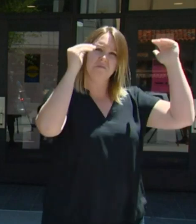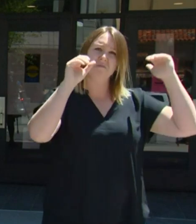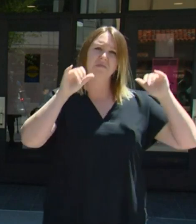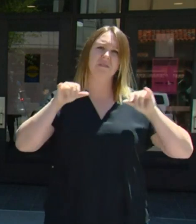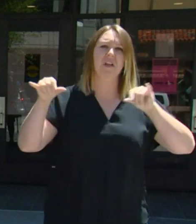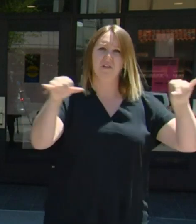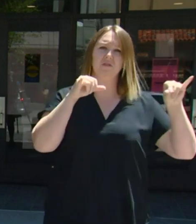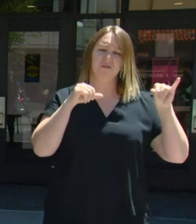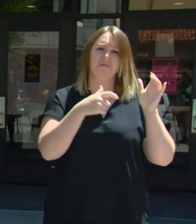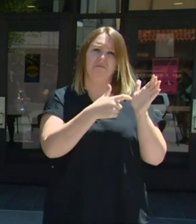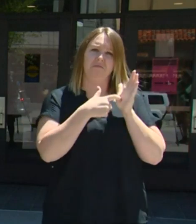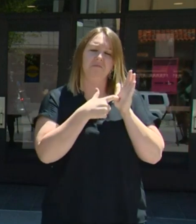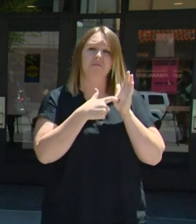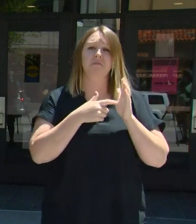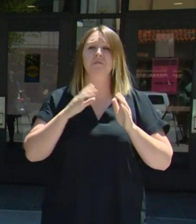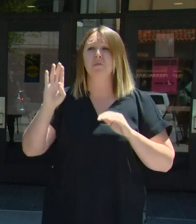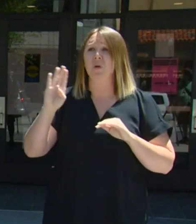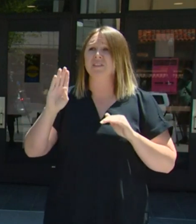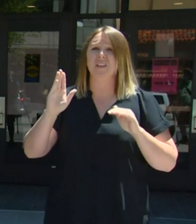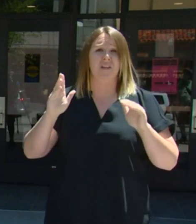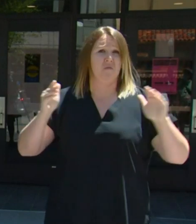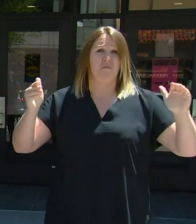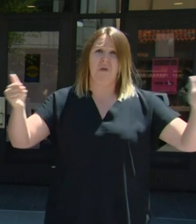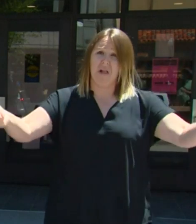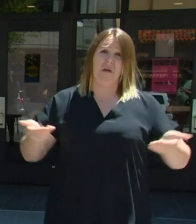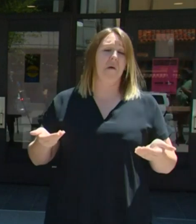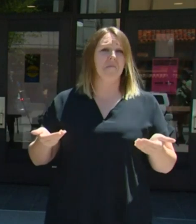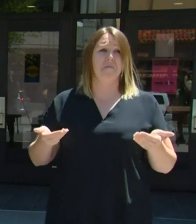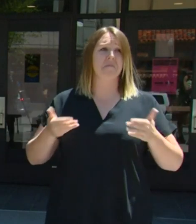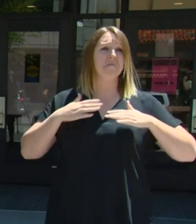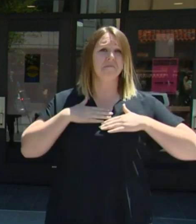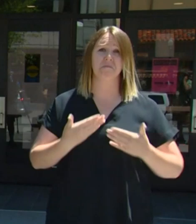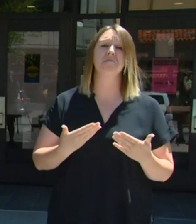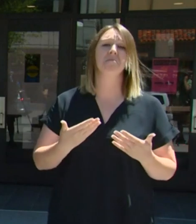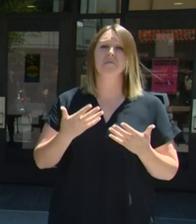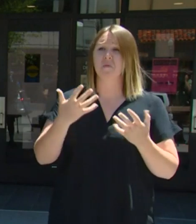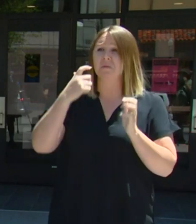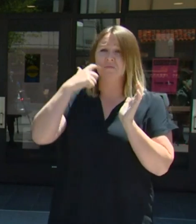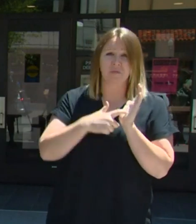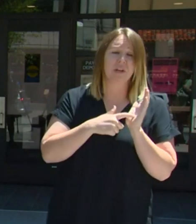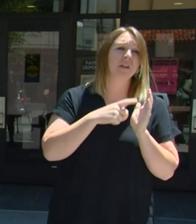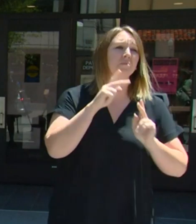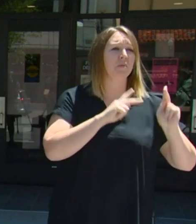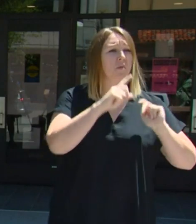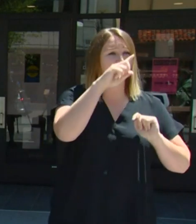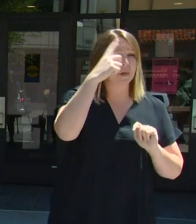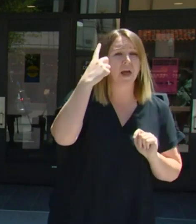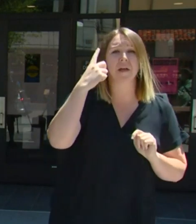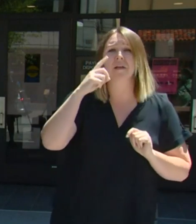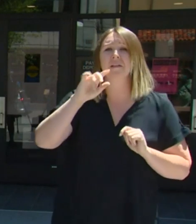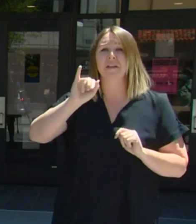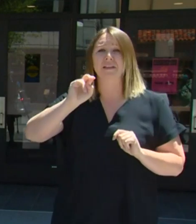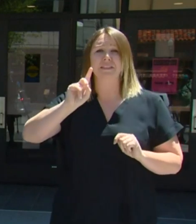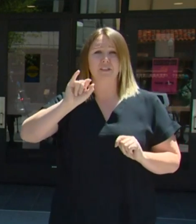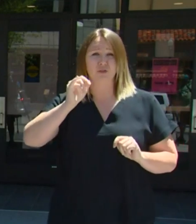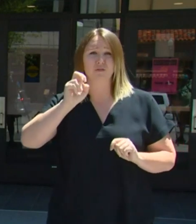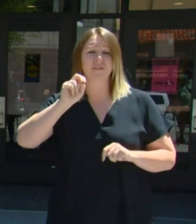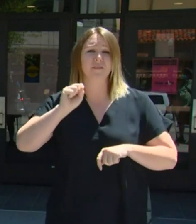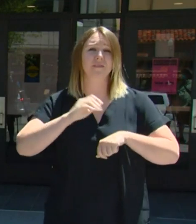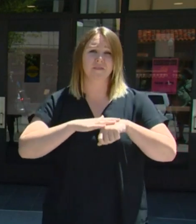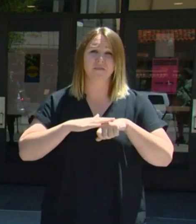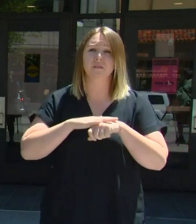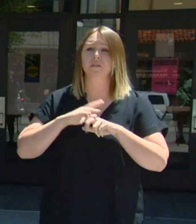We value those who identify as black indigenous and or people of color. Each of you